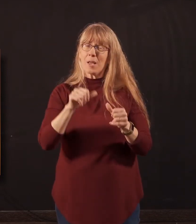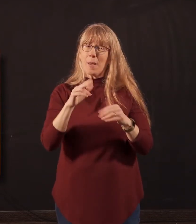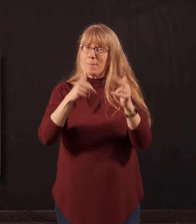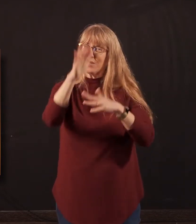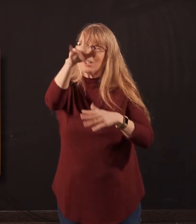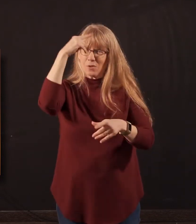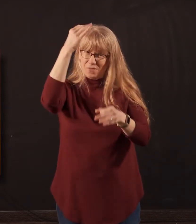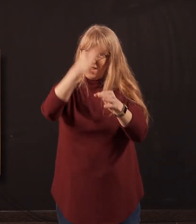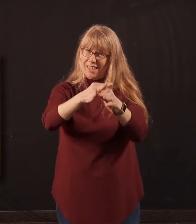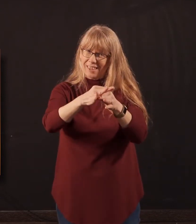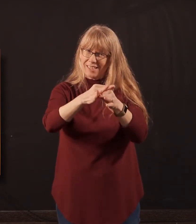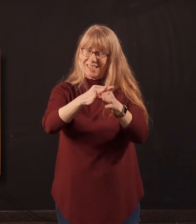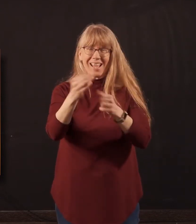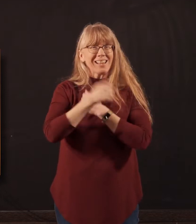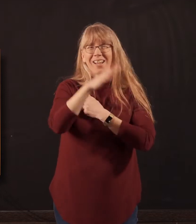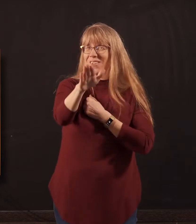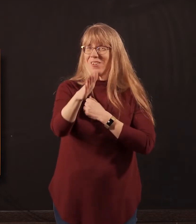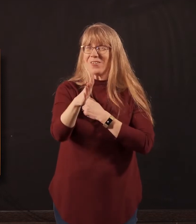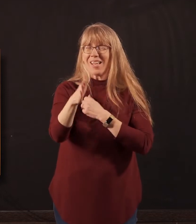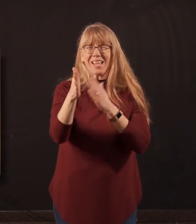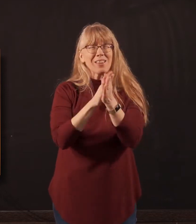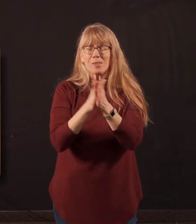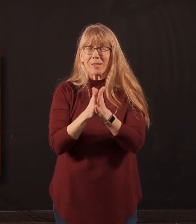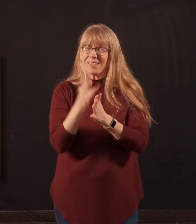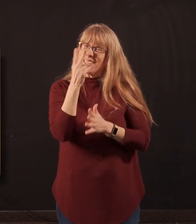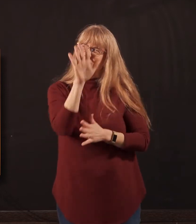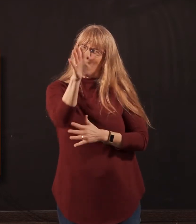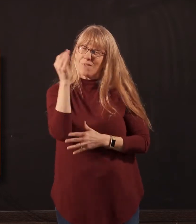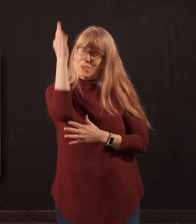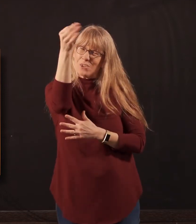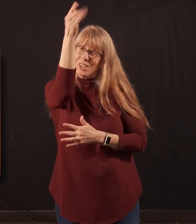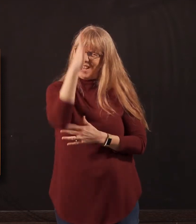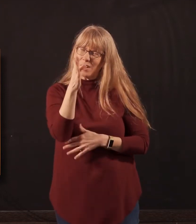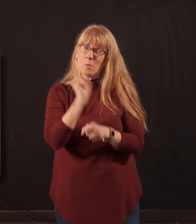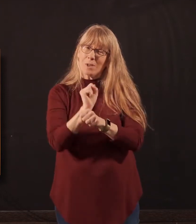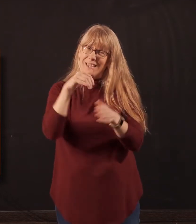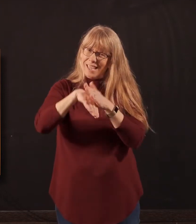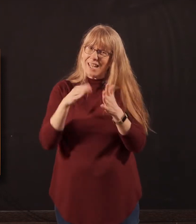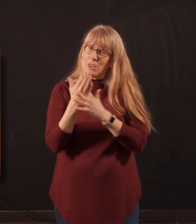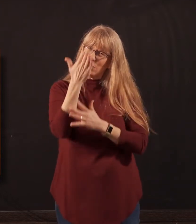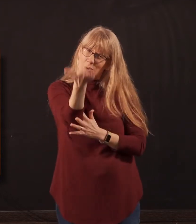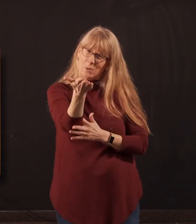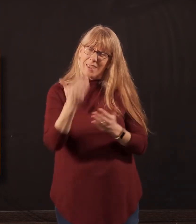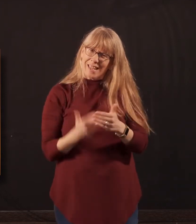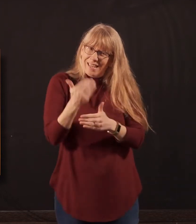now. We love you guys and look forward to seeing how God continues to work in and through you in this next stage of your life.